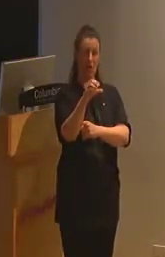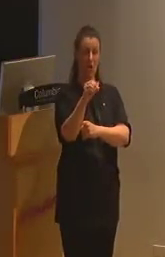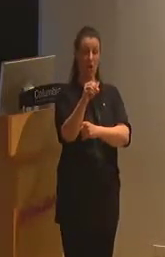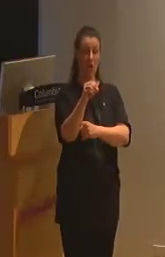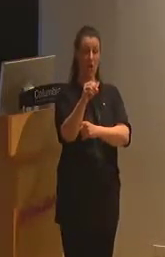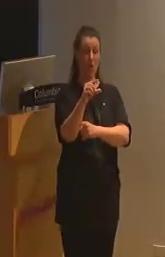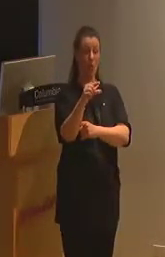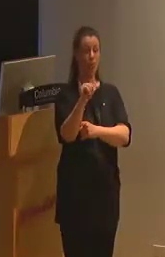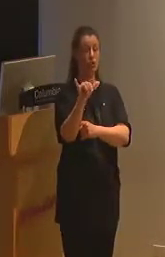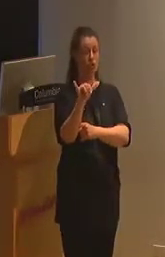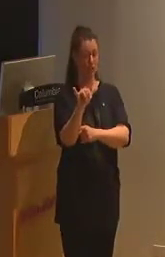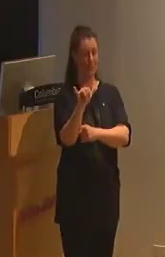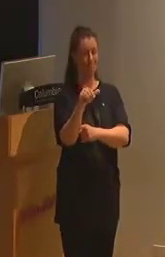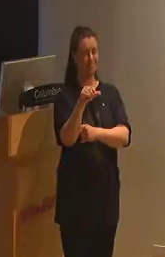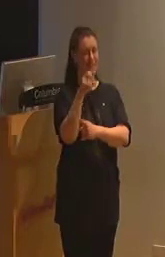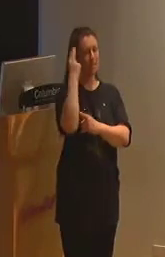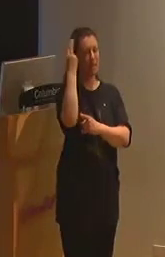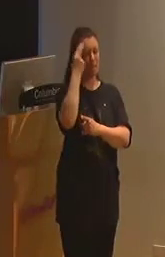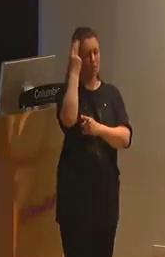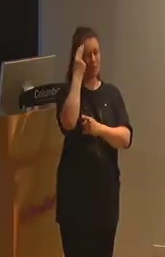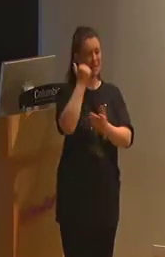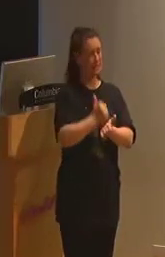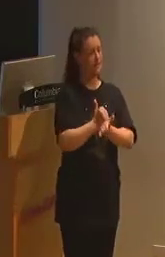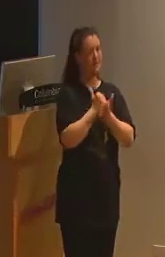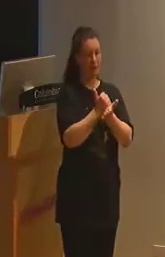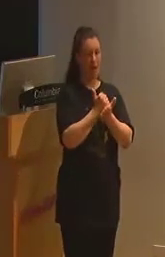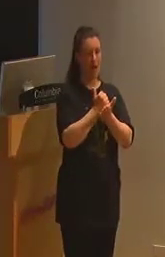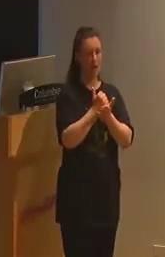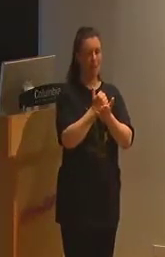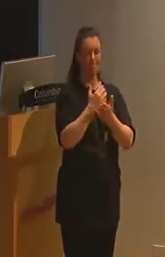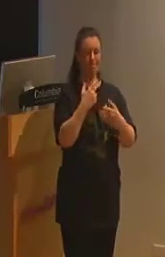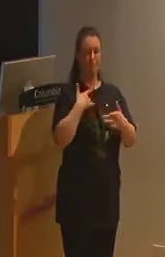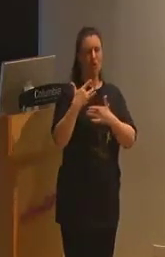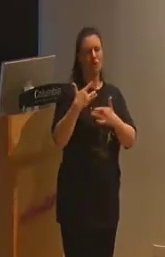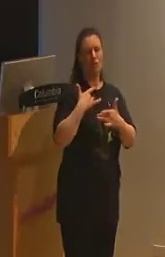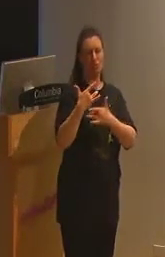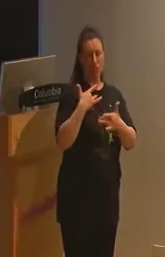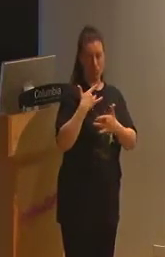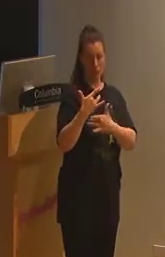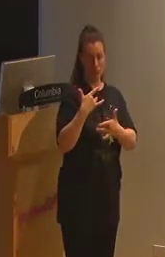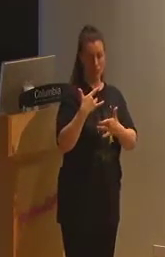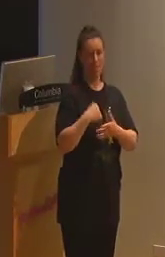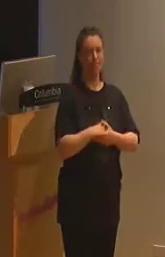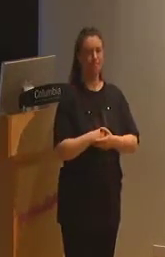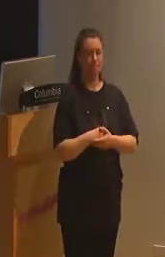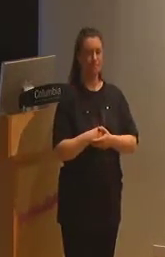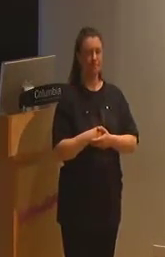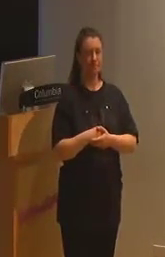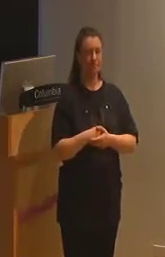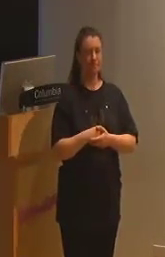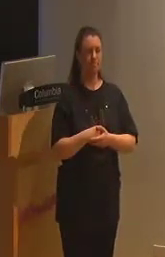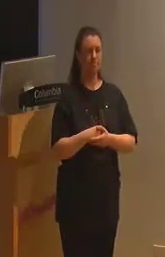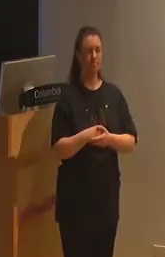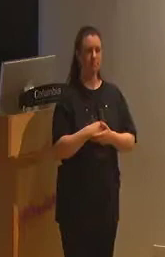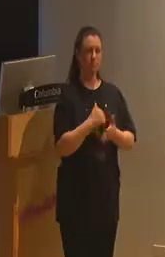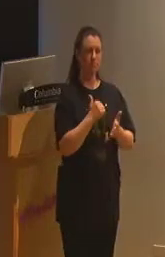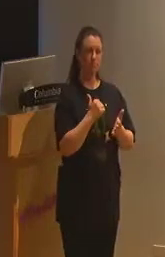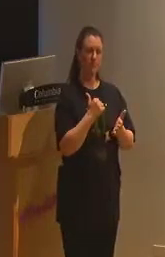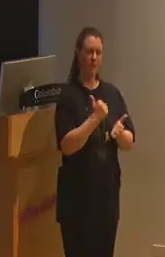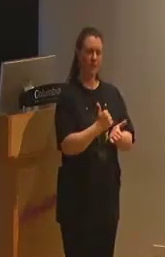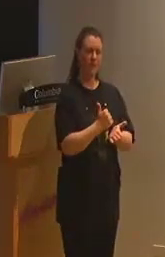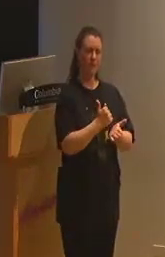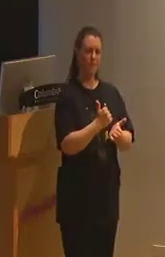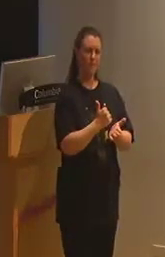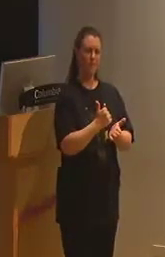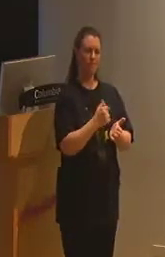concerns. Critical pedagogy is concerned with contemporary neoliberal educational practices that marginalize individuals with or without